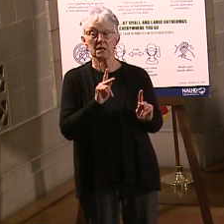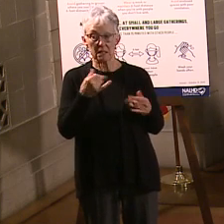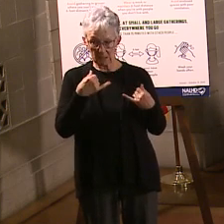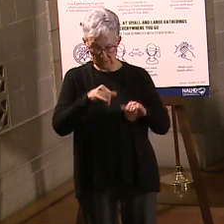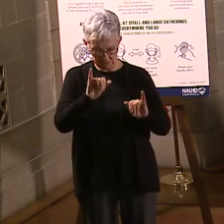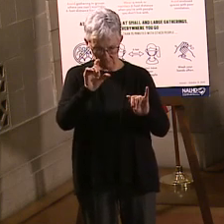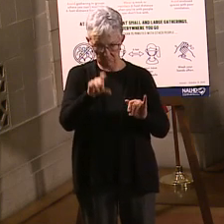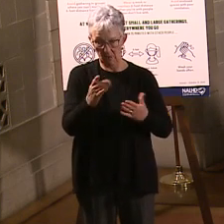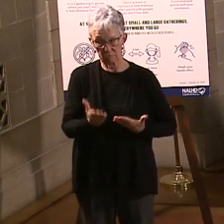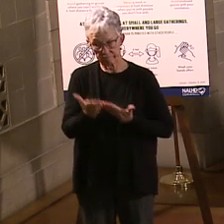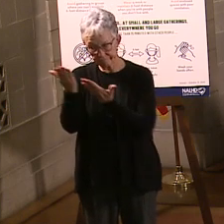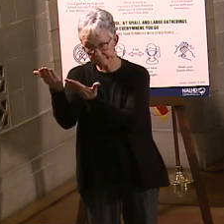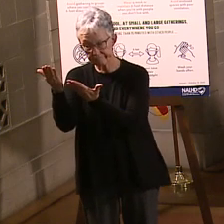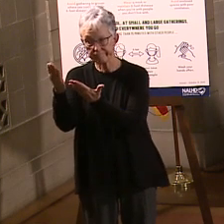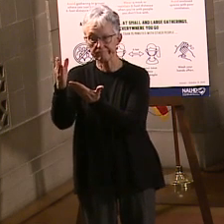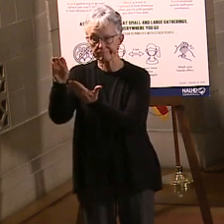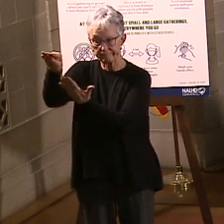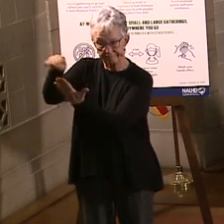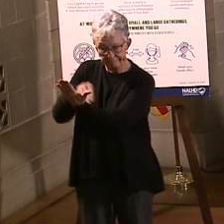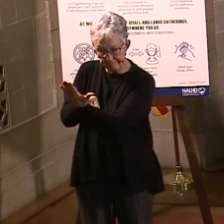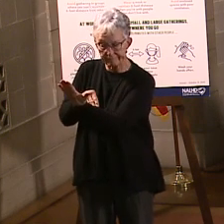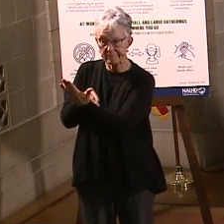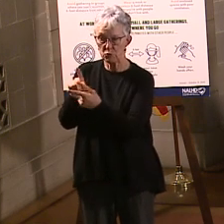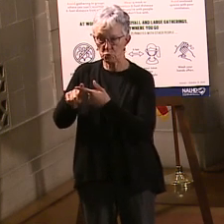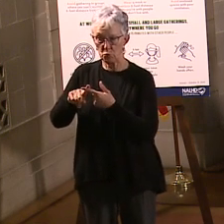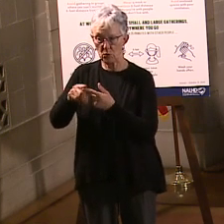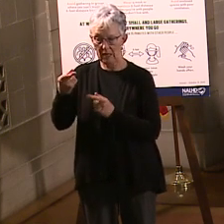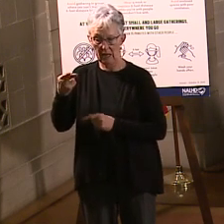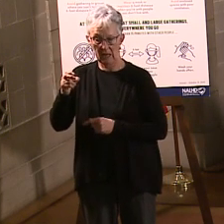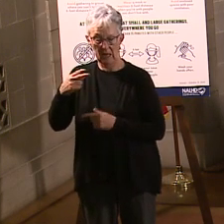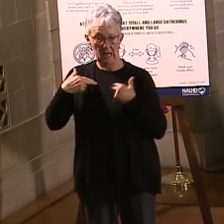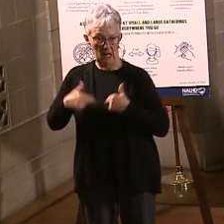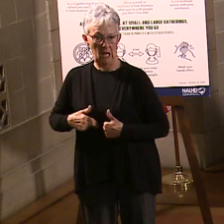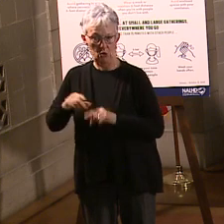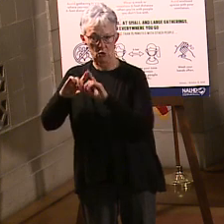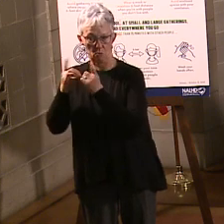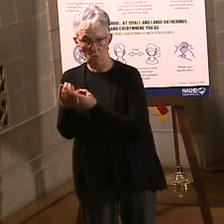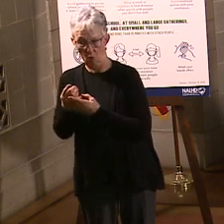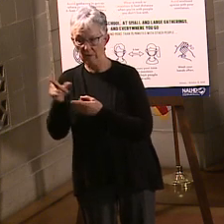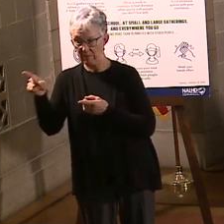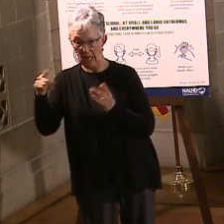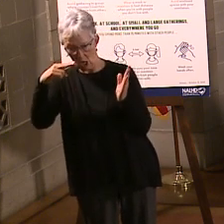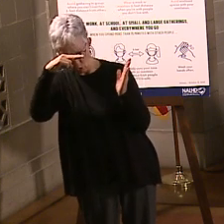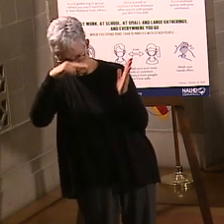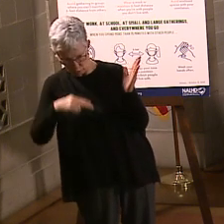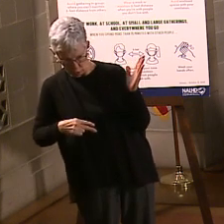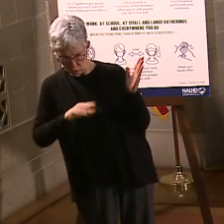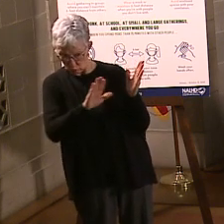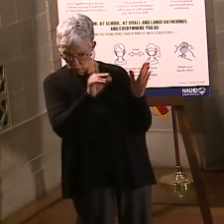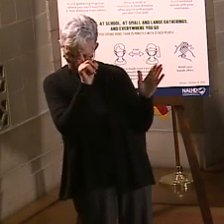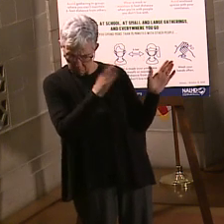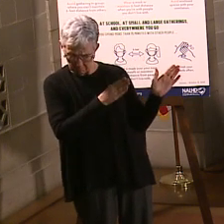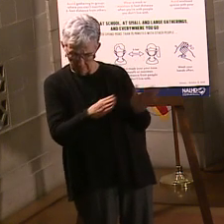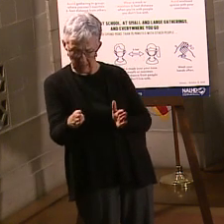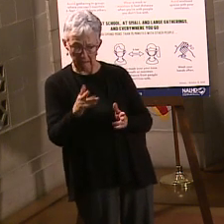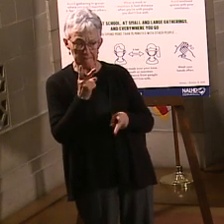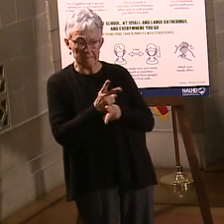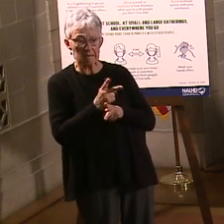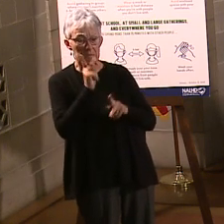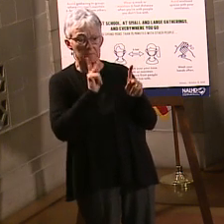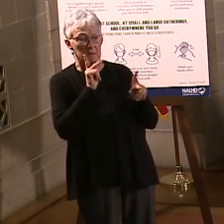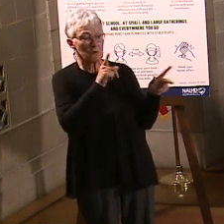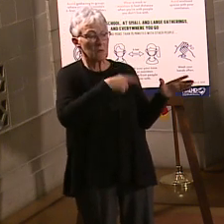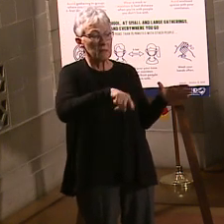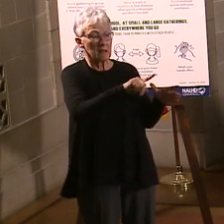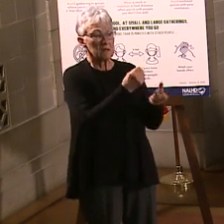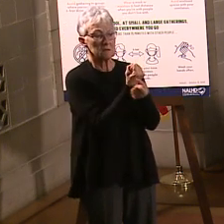submit your plan to the local health department to get approval for that plan. And that's really there to help you make sure you can plan your event and keep people